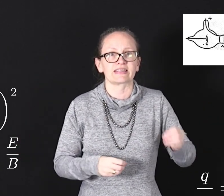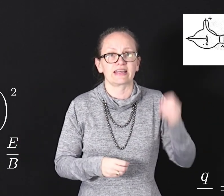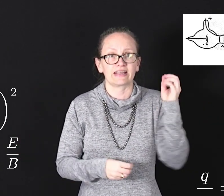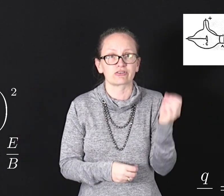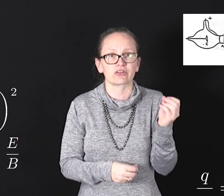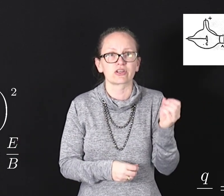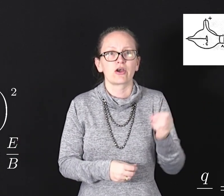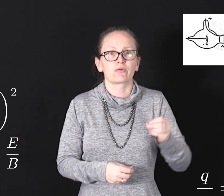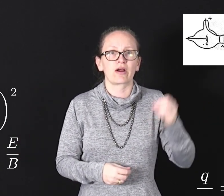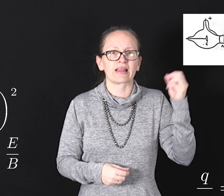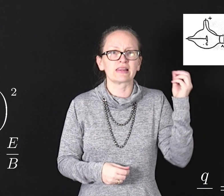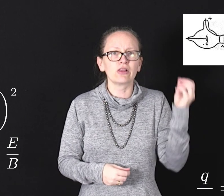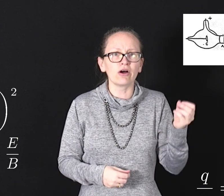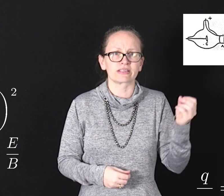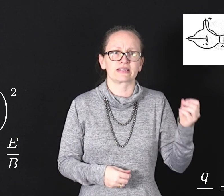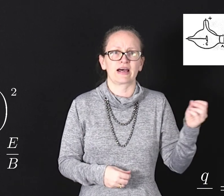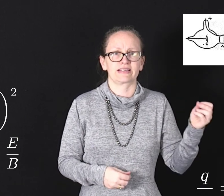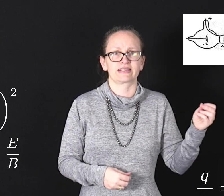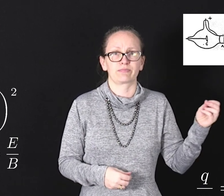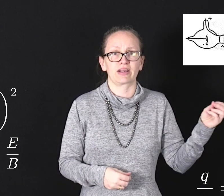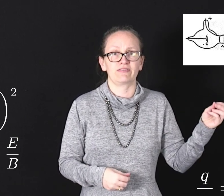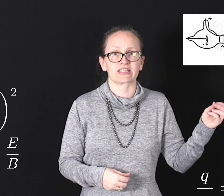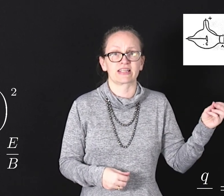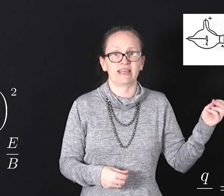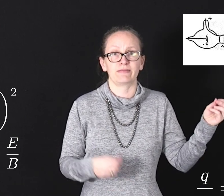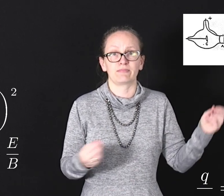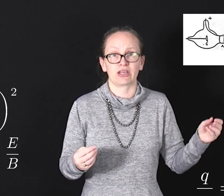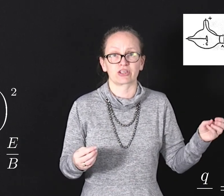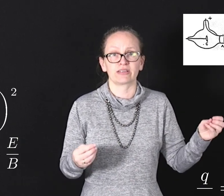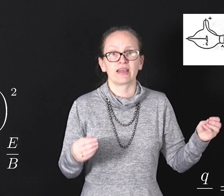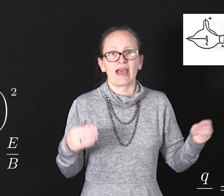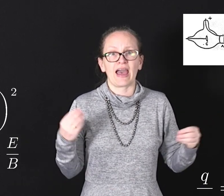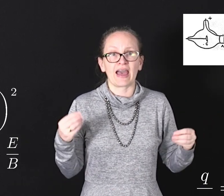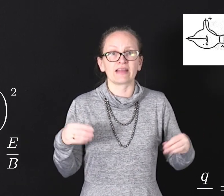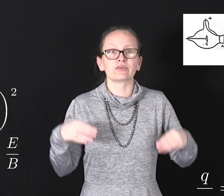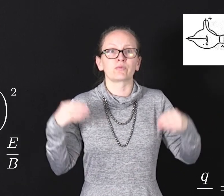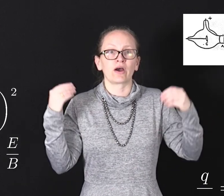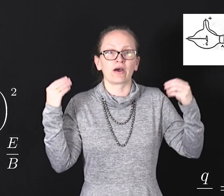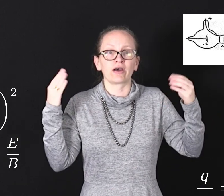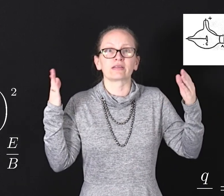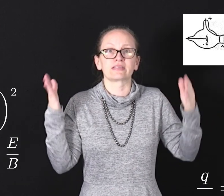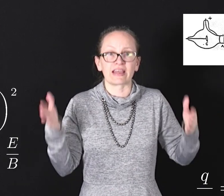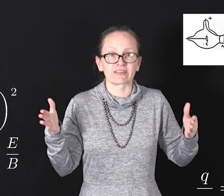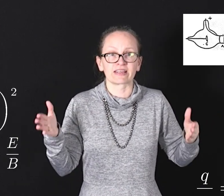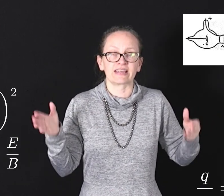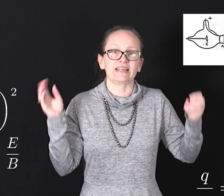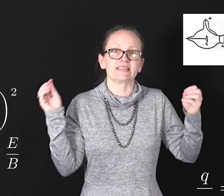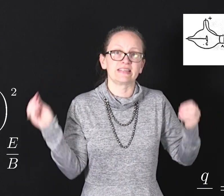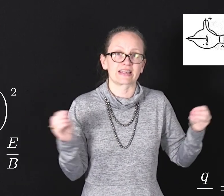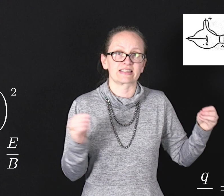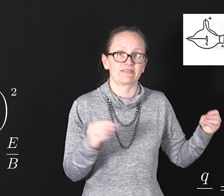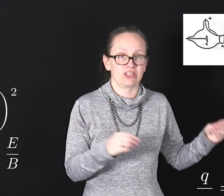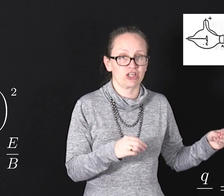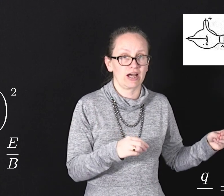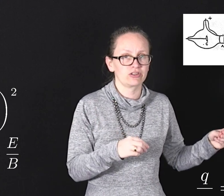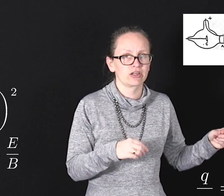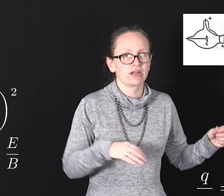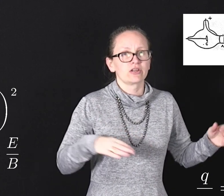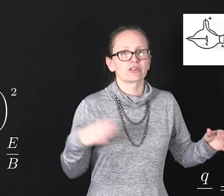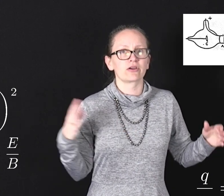electrons were a lot lighter than previously measured and were definitely negatively charged. So